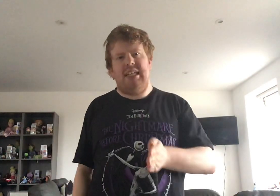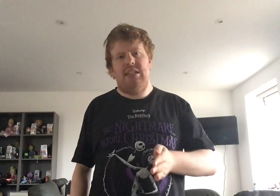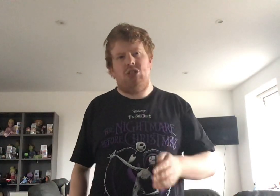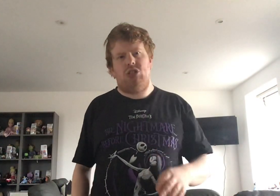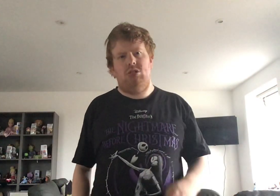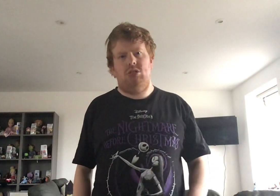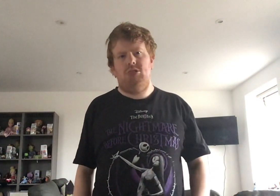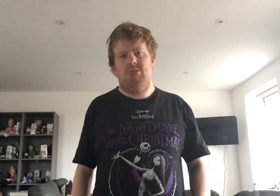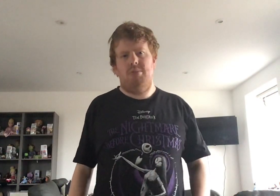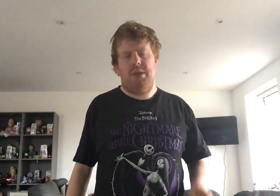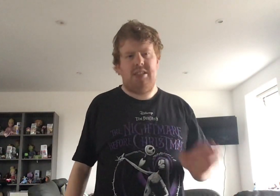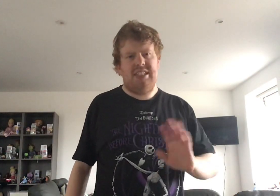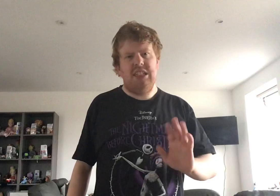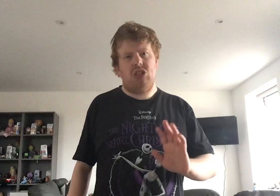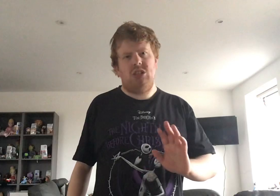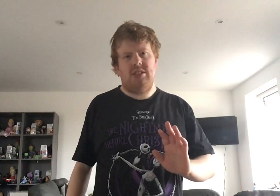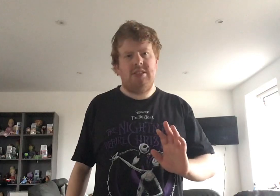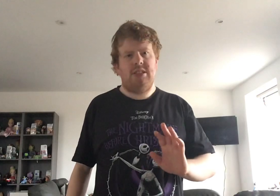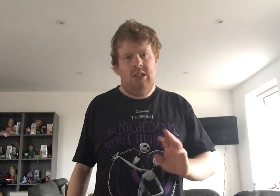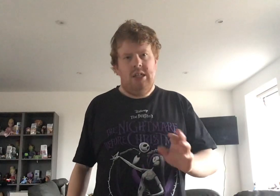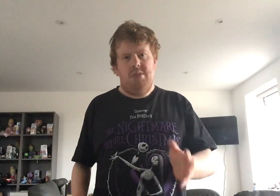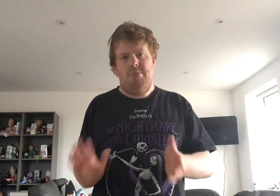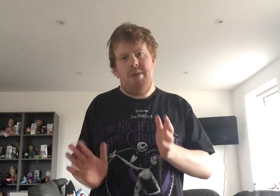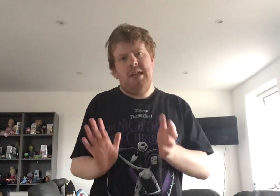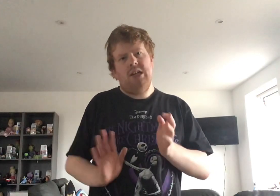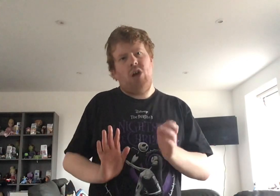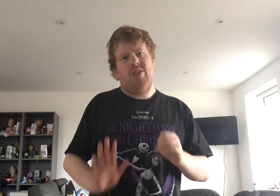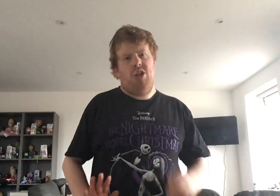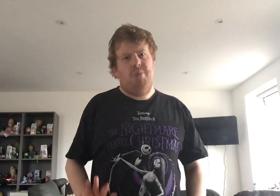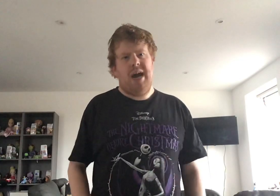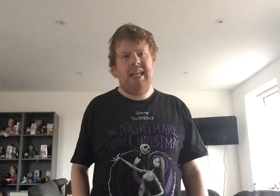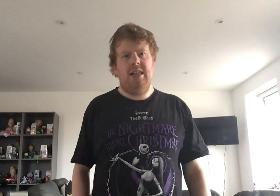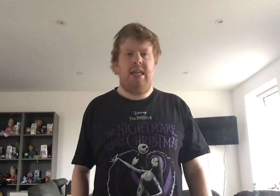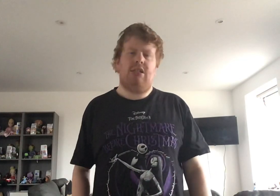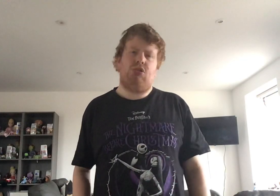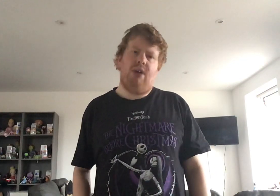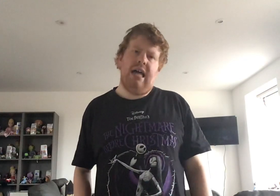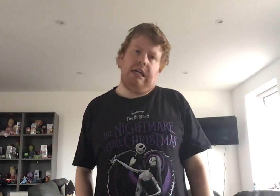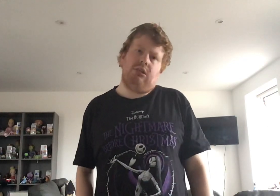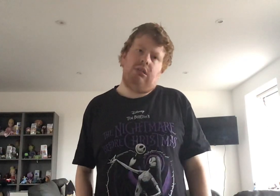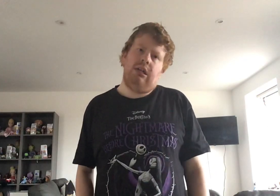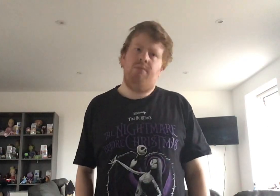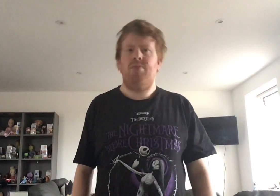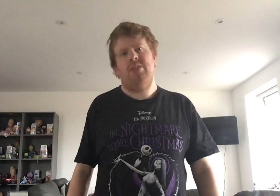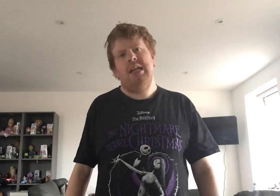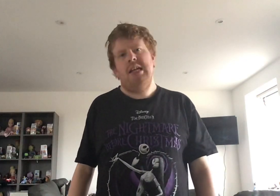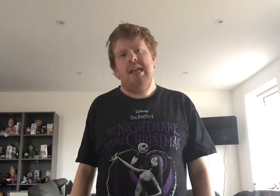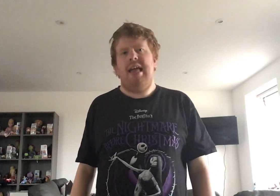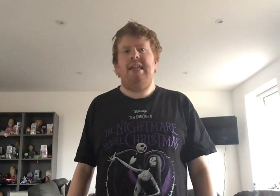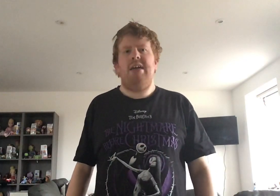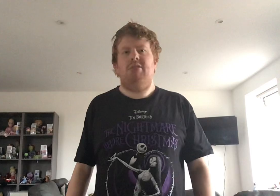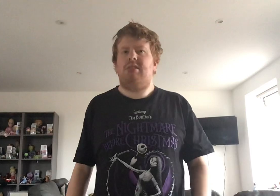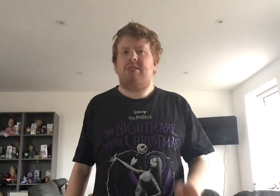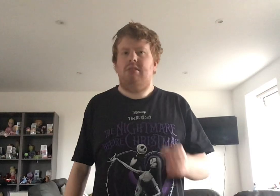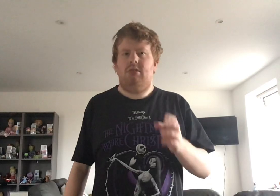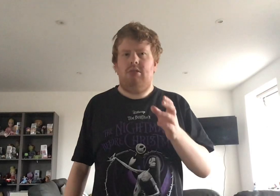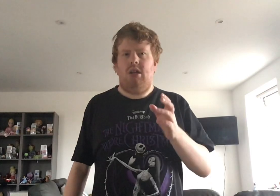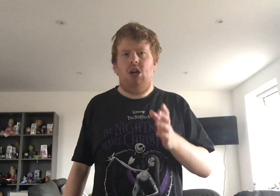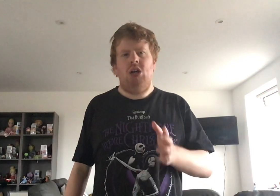will be teachers. Maybe along with Hermione as well. And they will, along